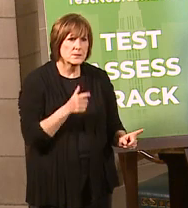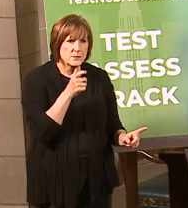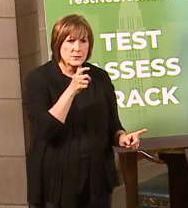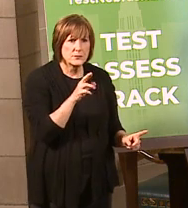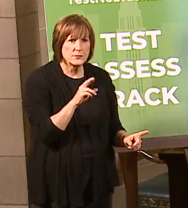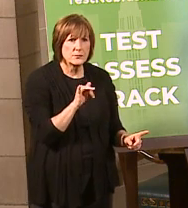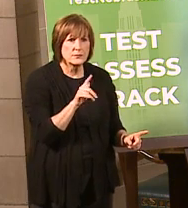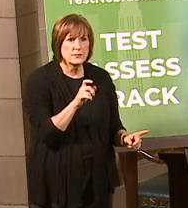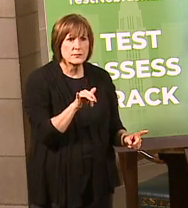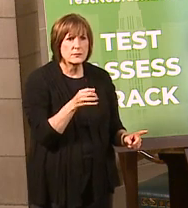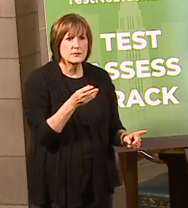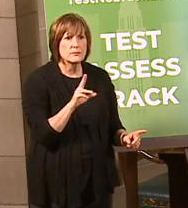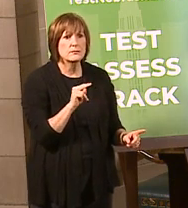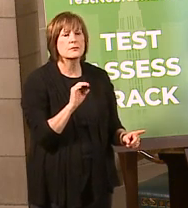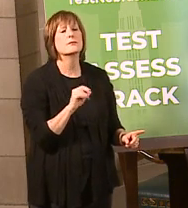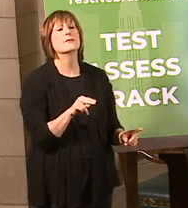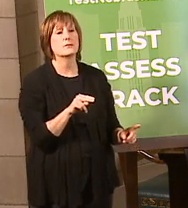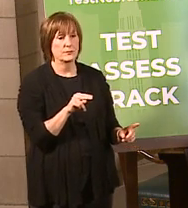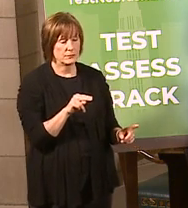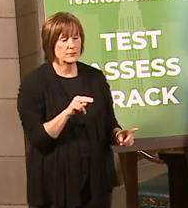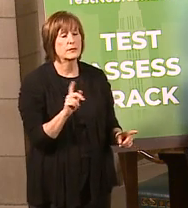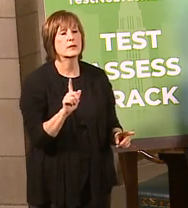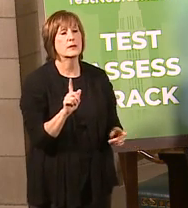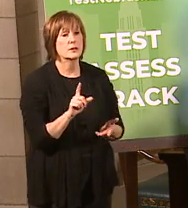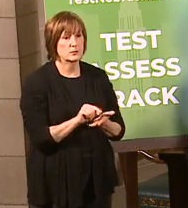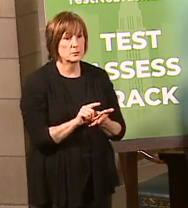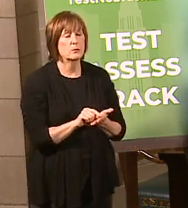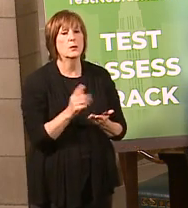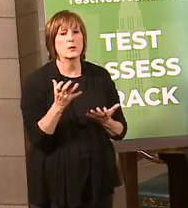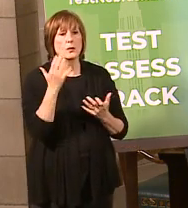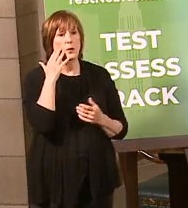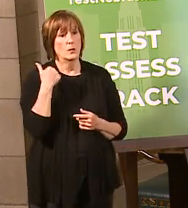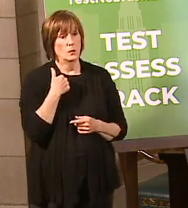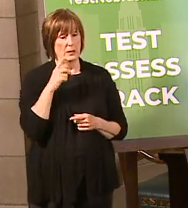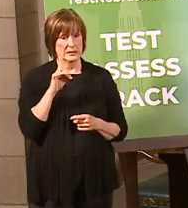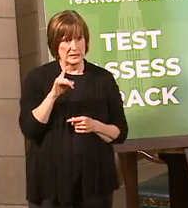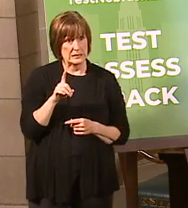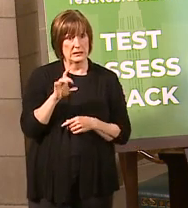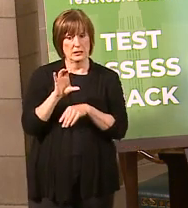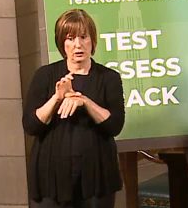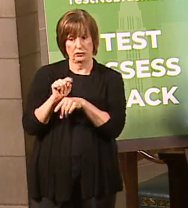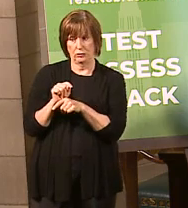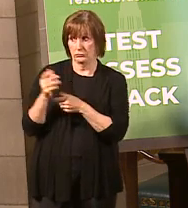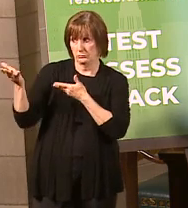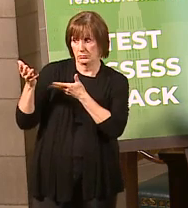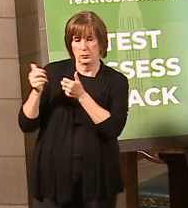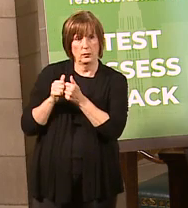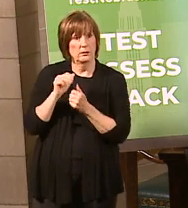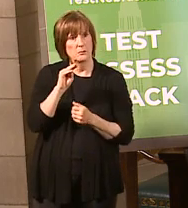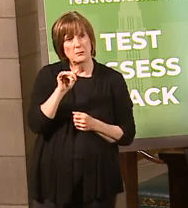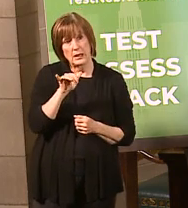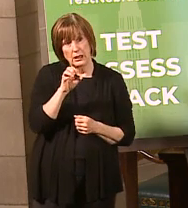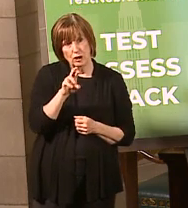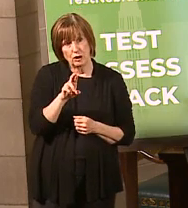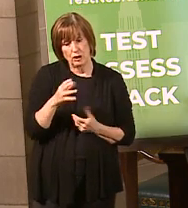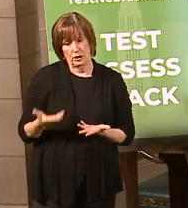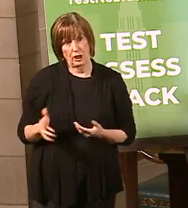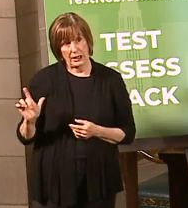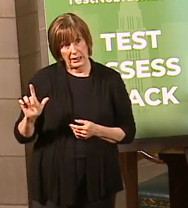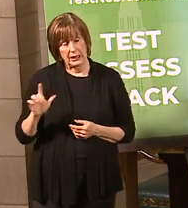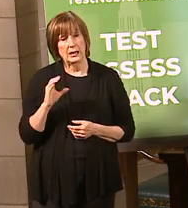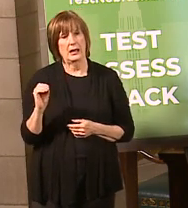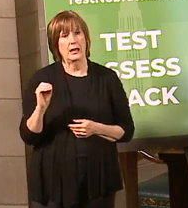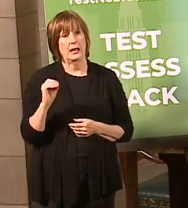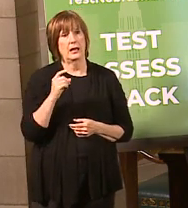it, Riley? Riley Johnson from the Journal Star wants to know if we consulted with Mayor Gaylor Baird and Pat